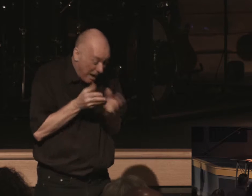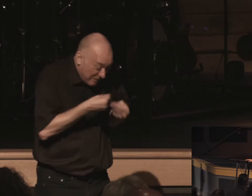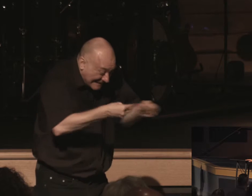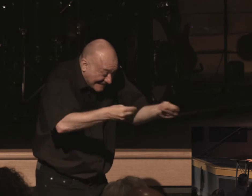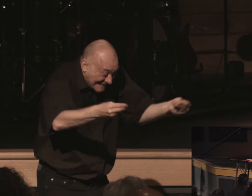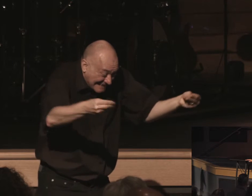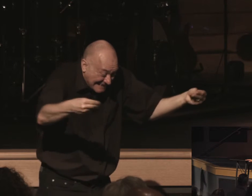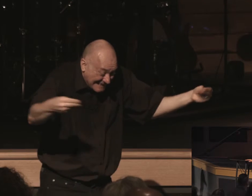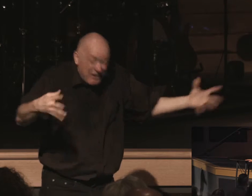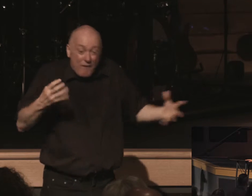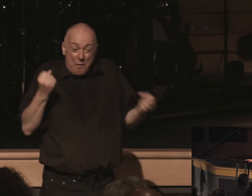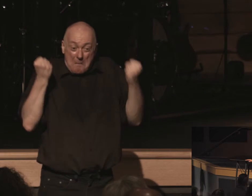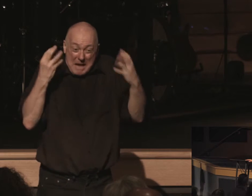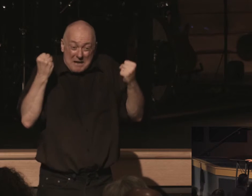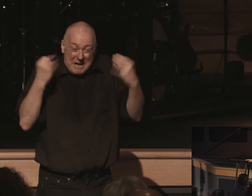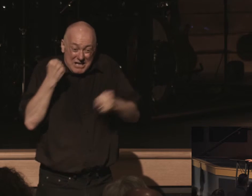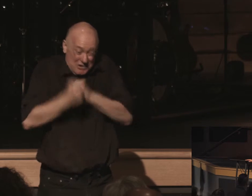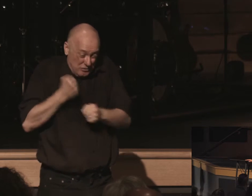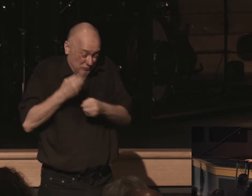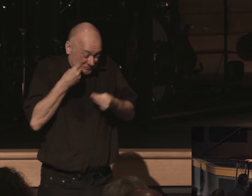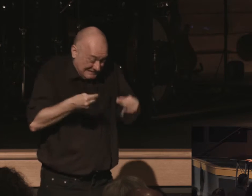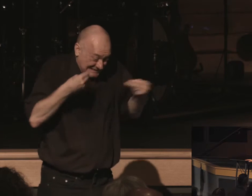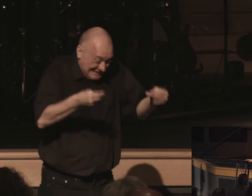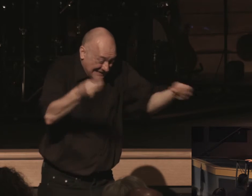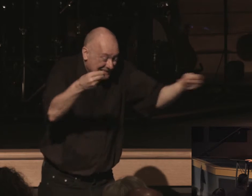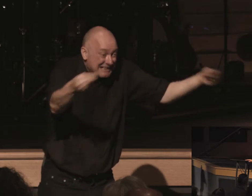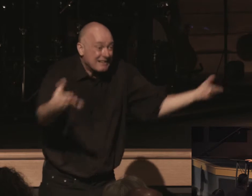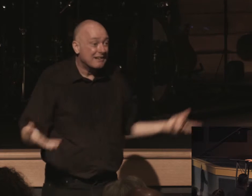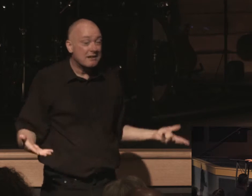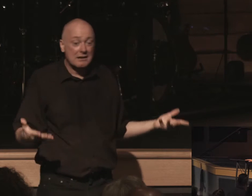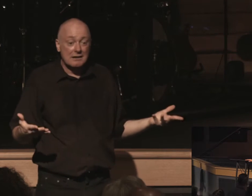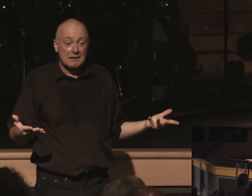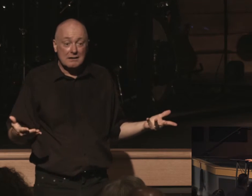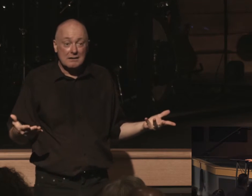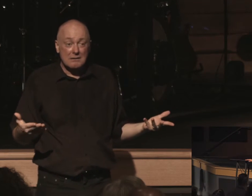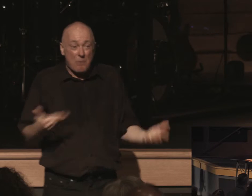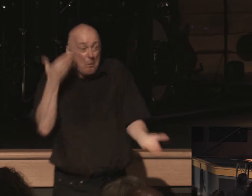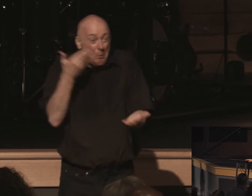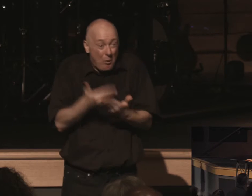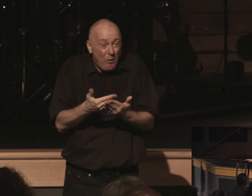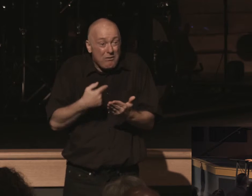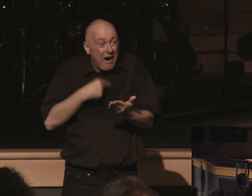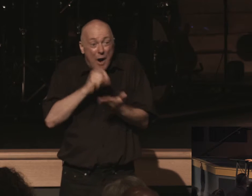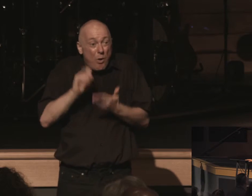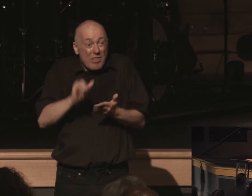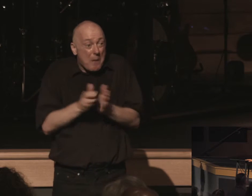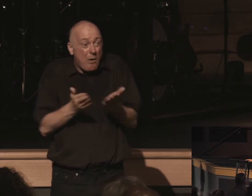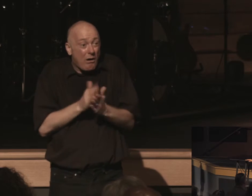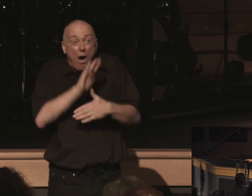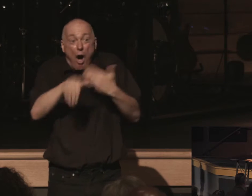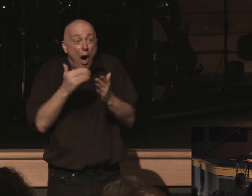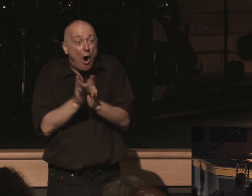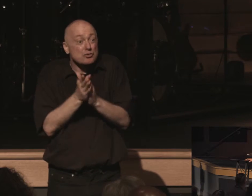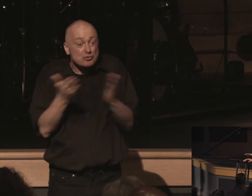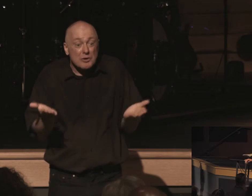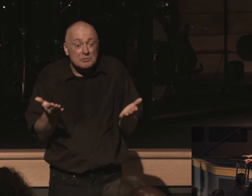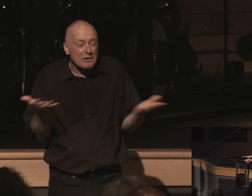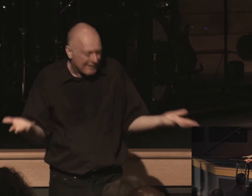centuries proved that this book was written by me and all scripture why didn't you